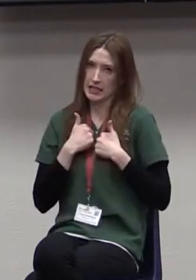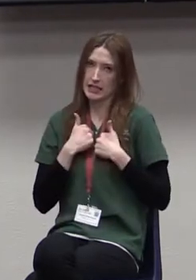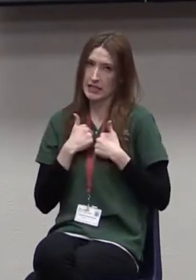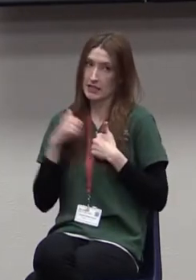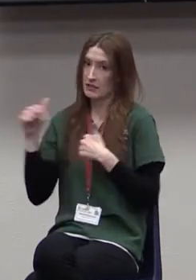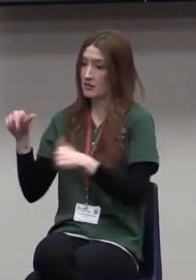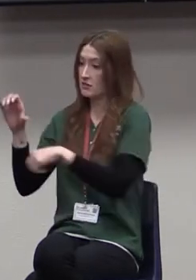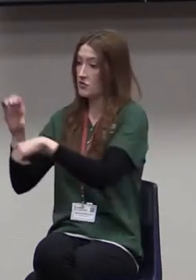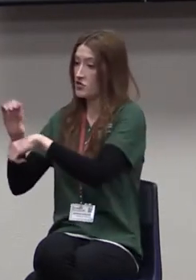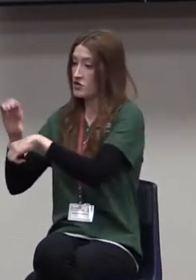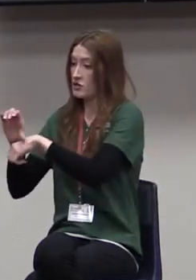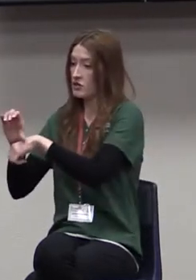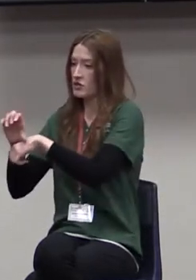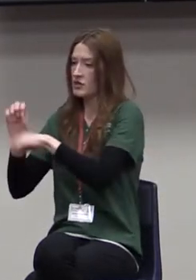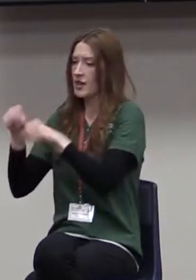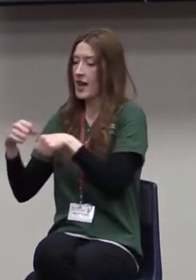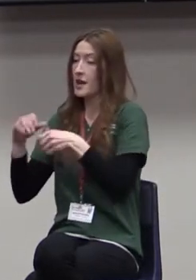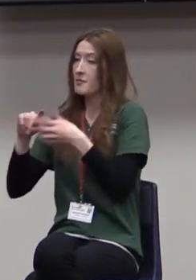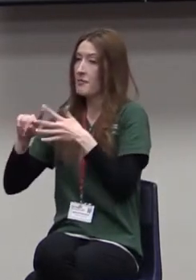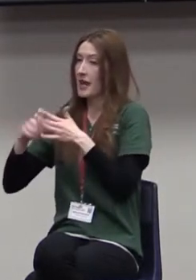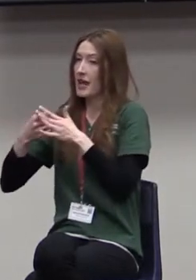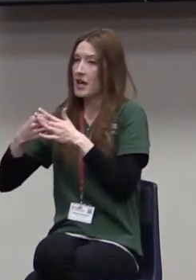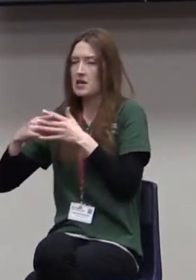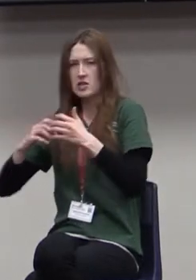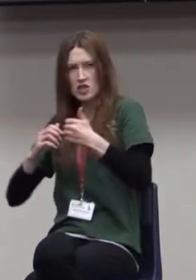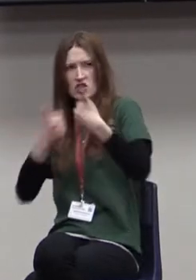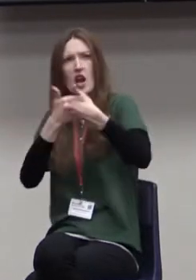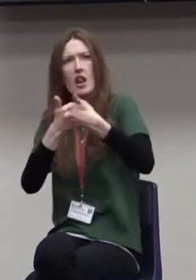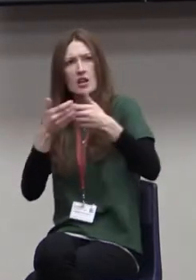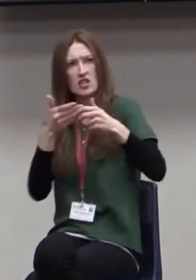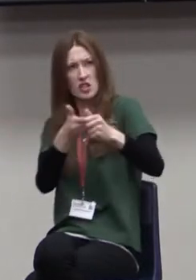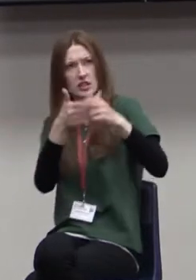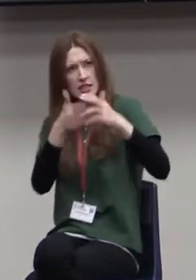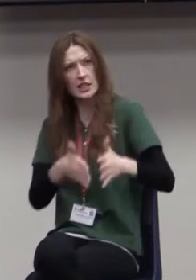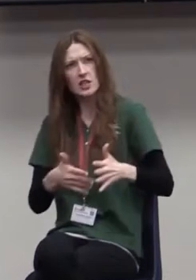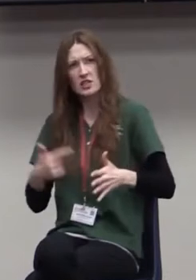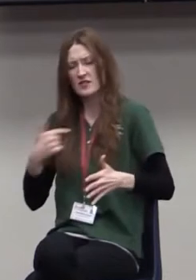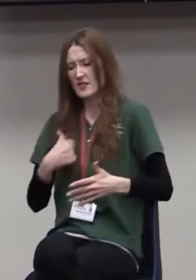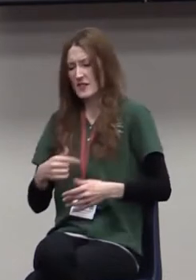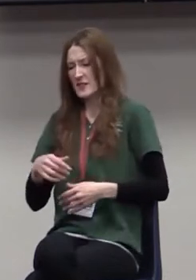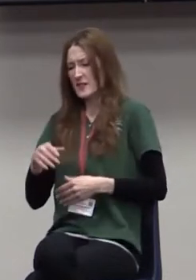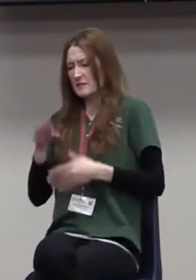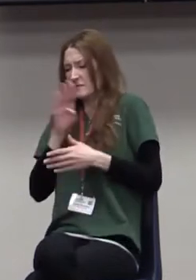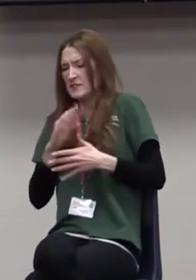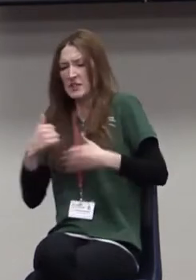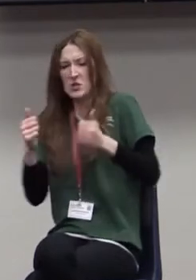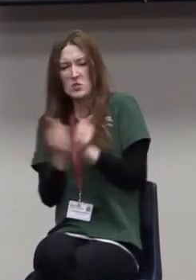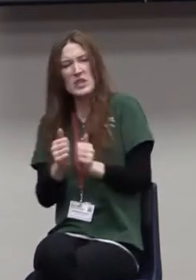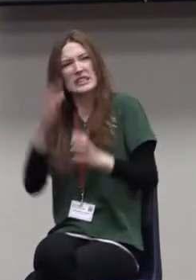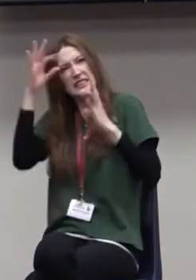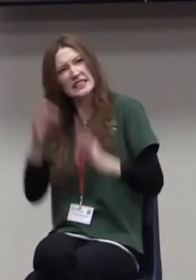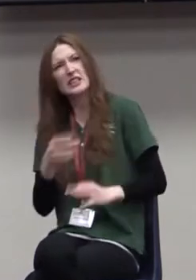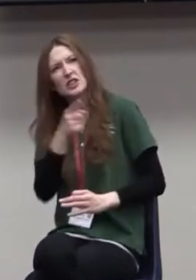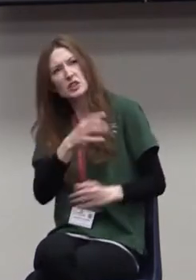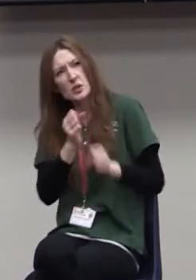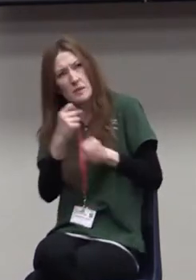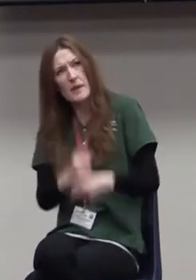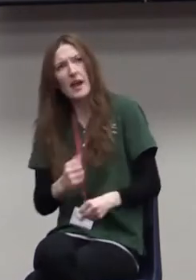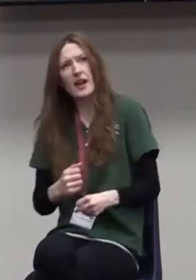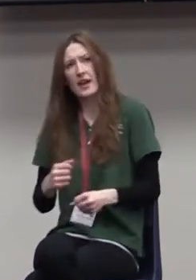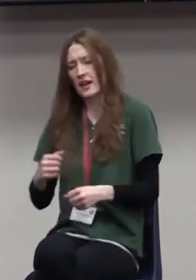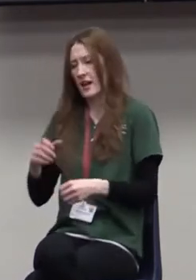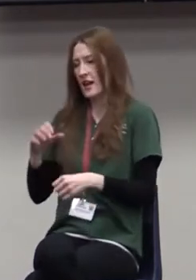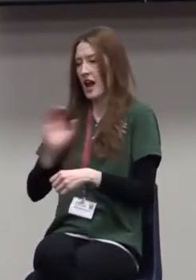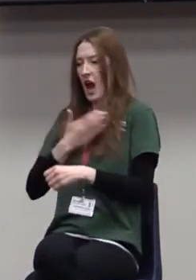begins to challenge their leadership. And they get frustrated with the decisions that are being made. Because you've got congregations that are split